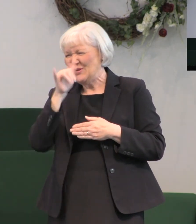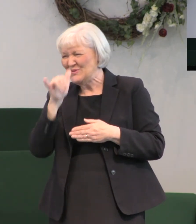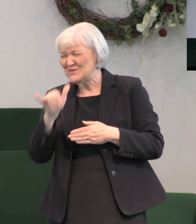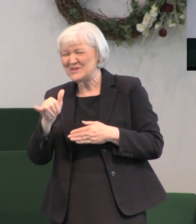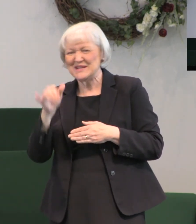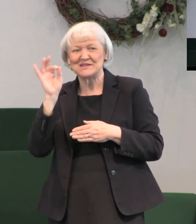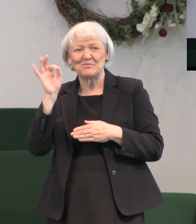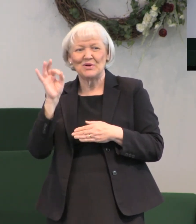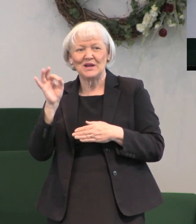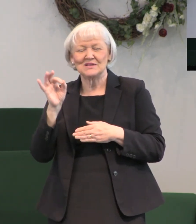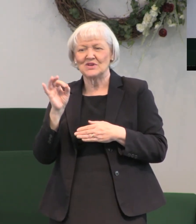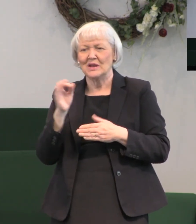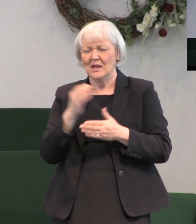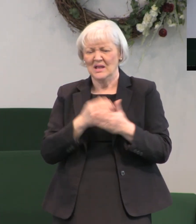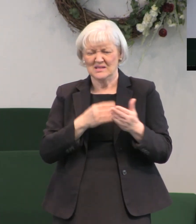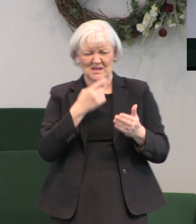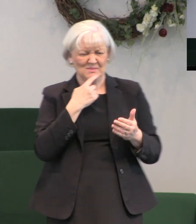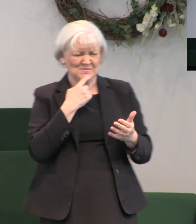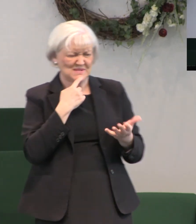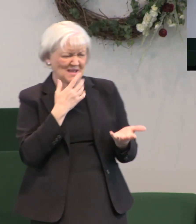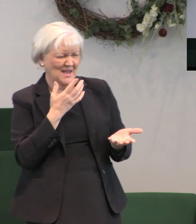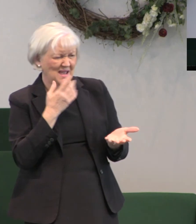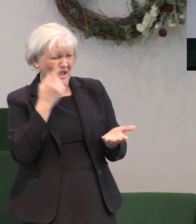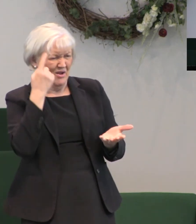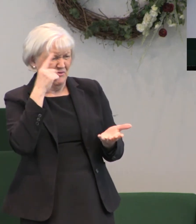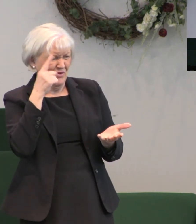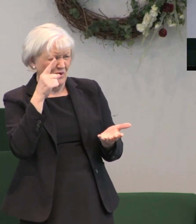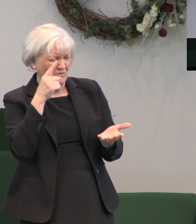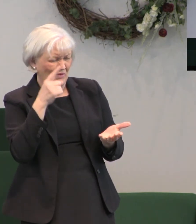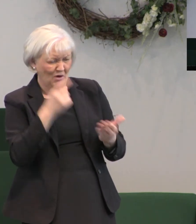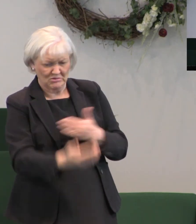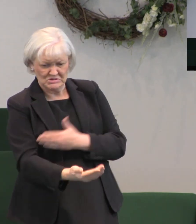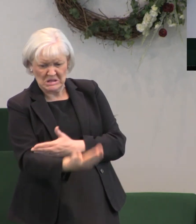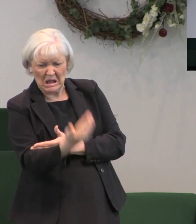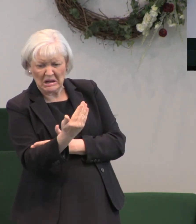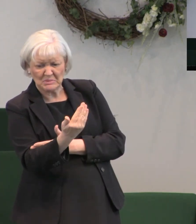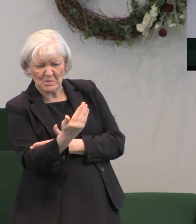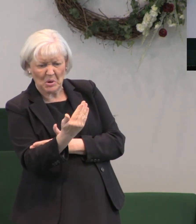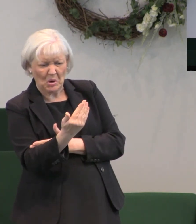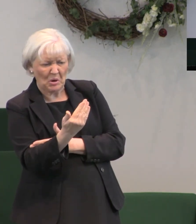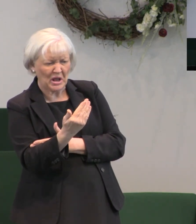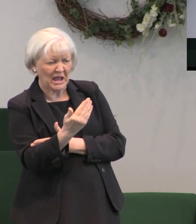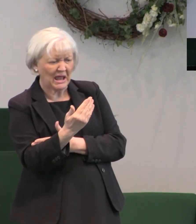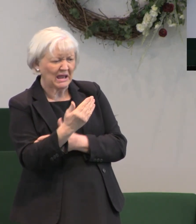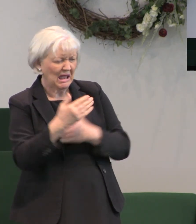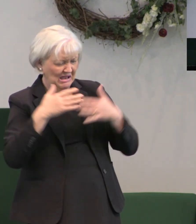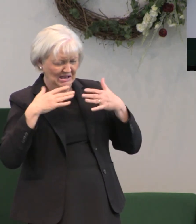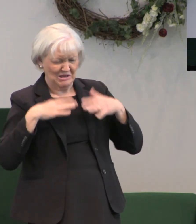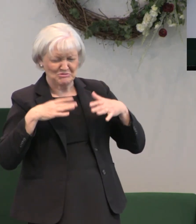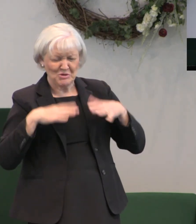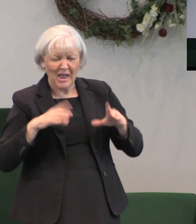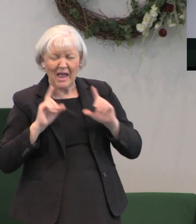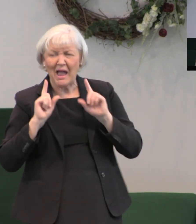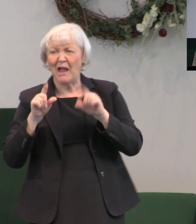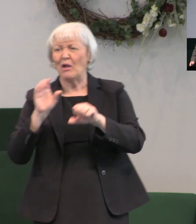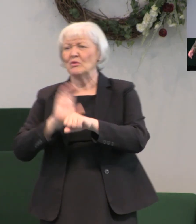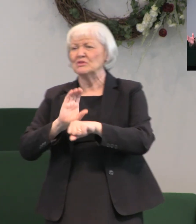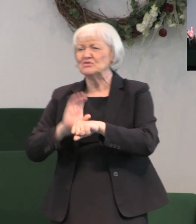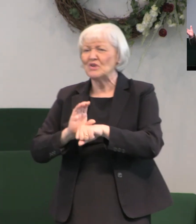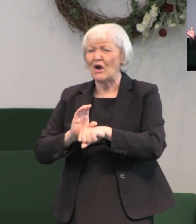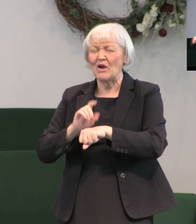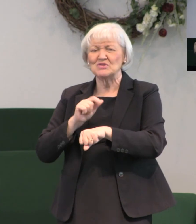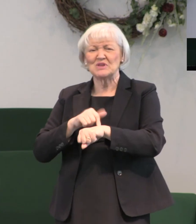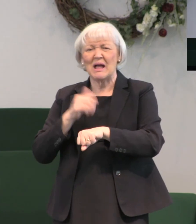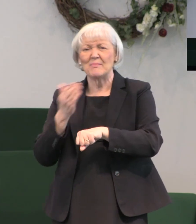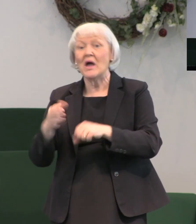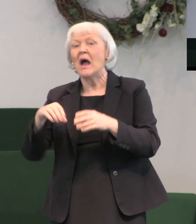yeah some say why do you want to get up early Sunday morning clean up and dress up and go to church and spend your time in there when